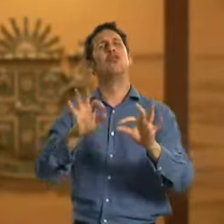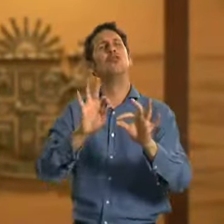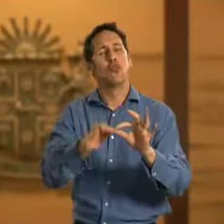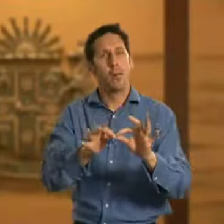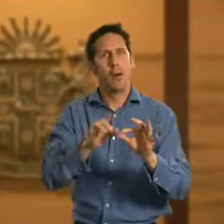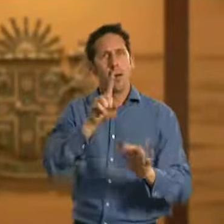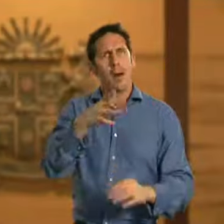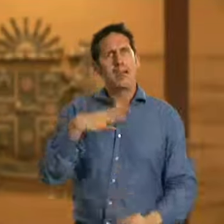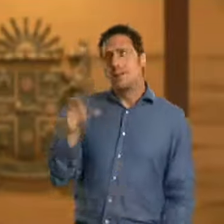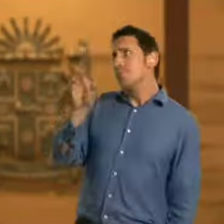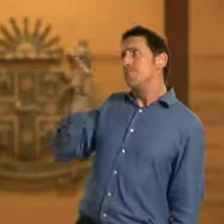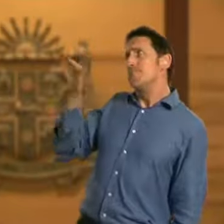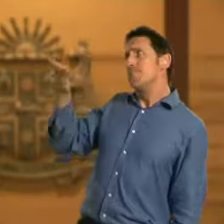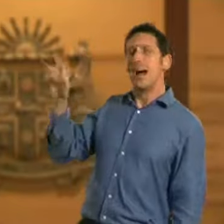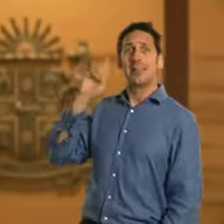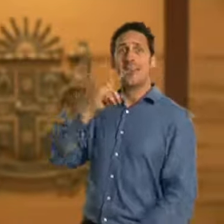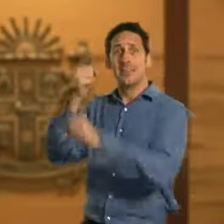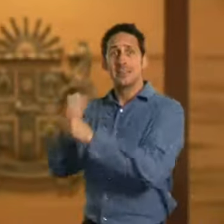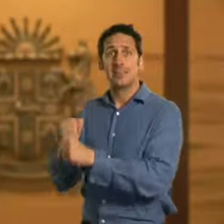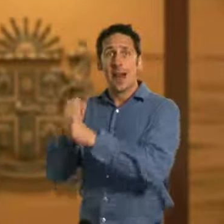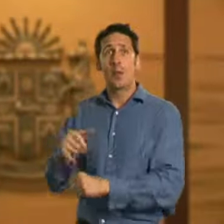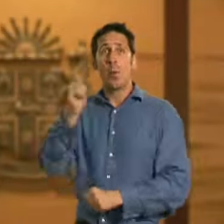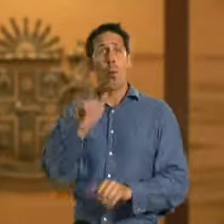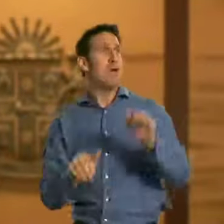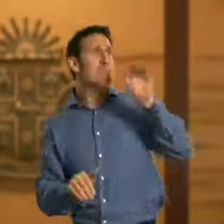Thirdly, organise interpreters.